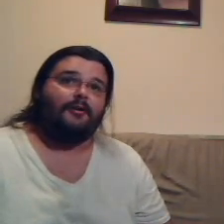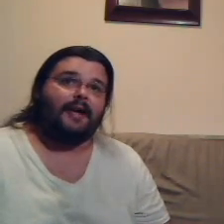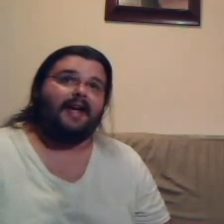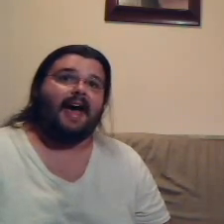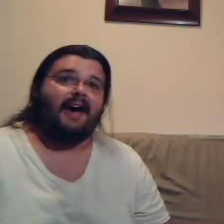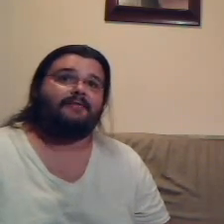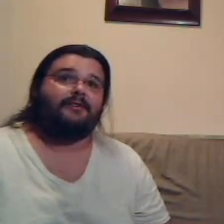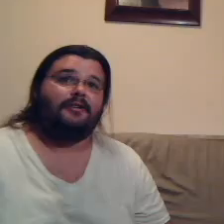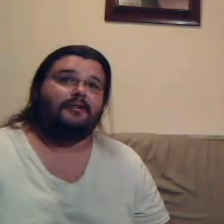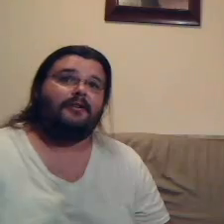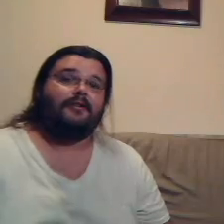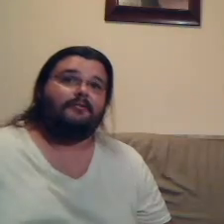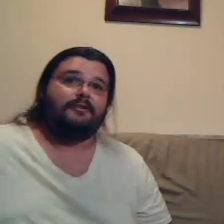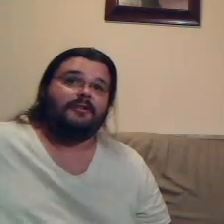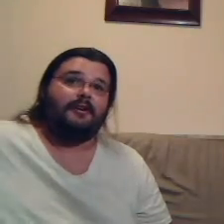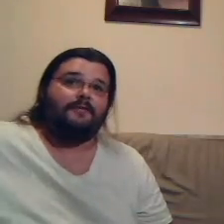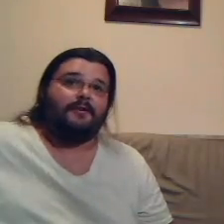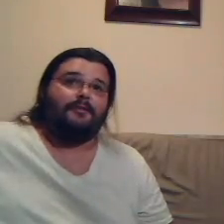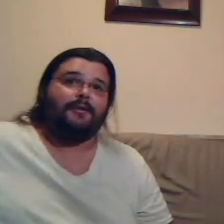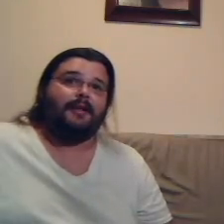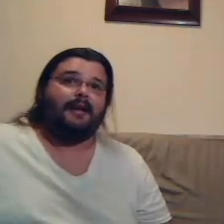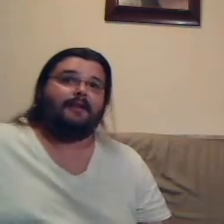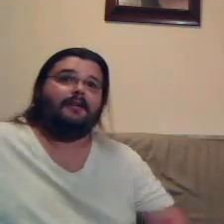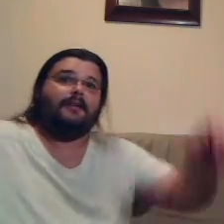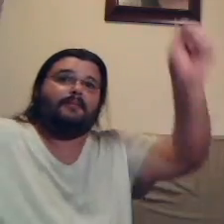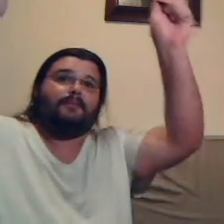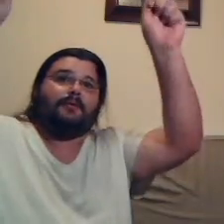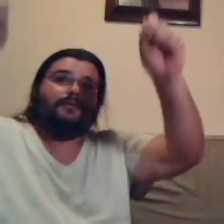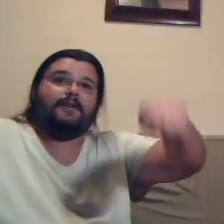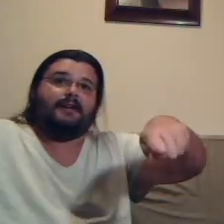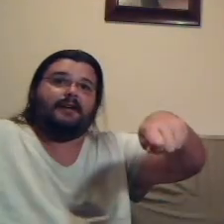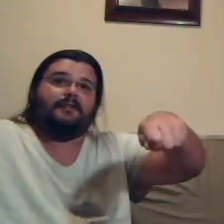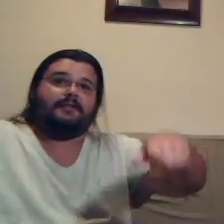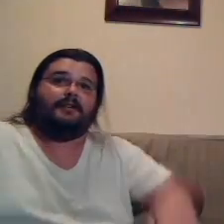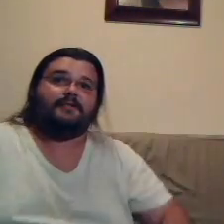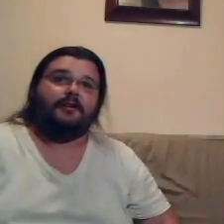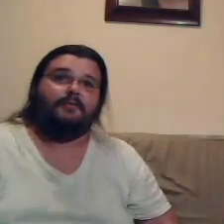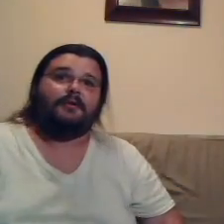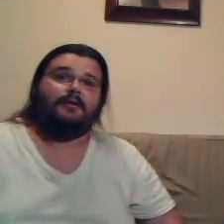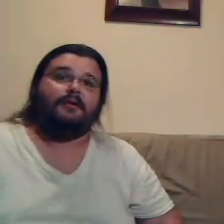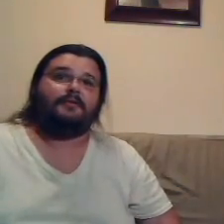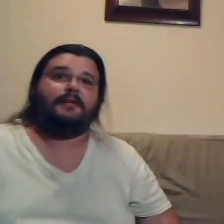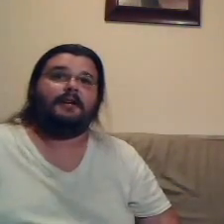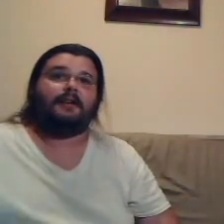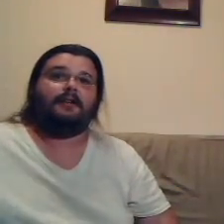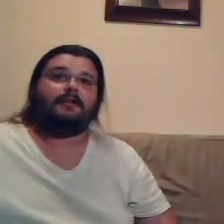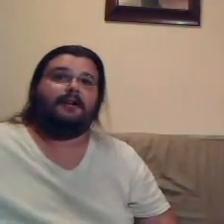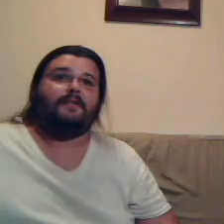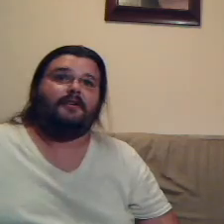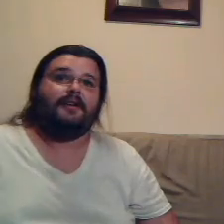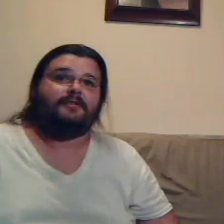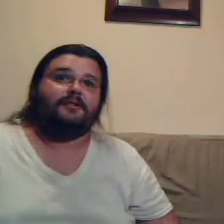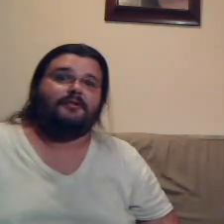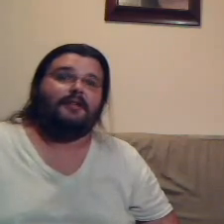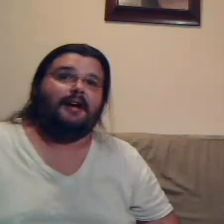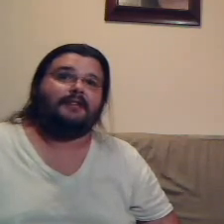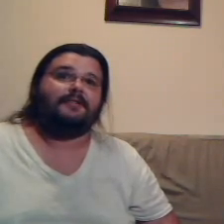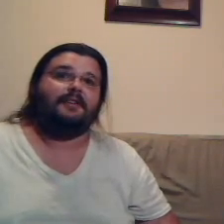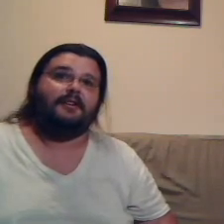okay, after we shut off our open light, pulled the thing down that said, sorry, we're closed, and clicked off all the external lights and